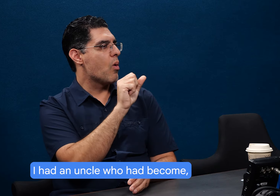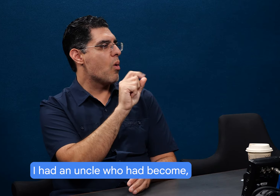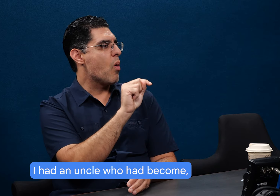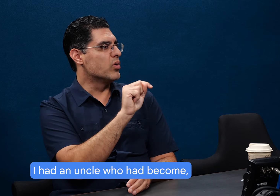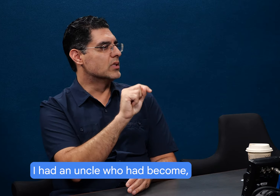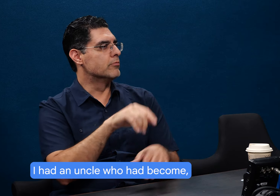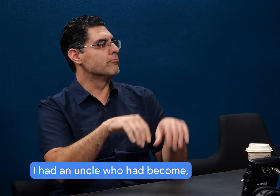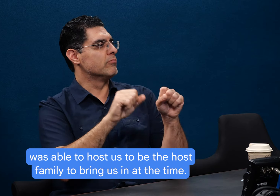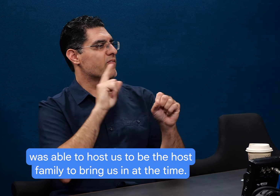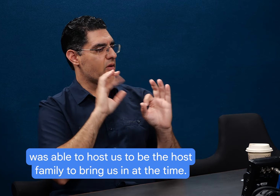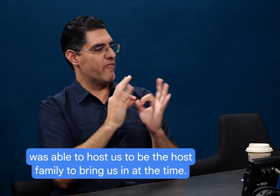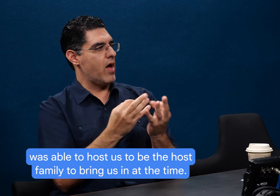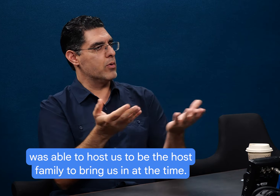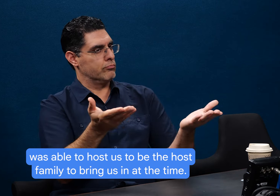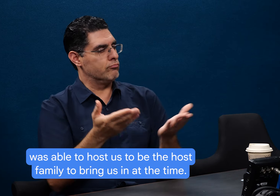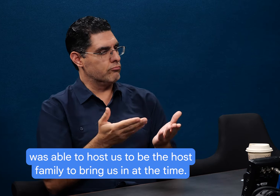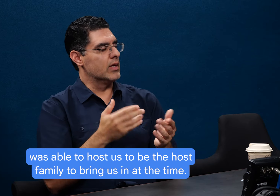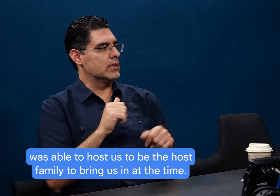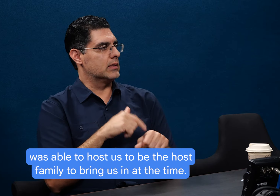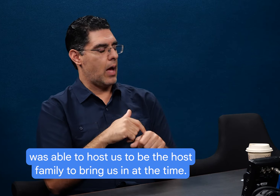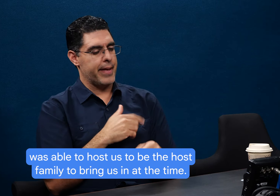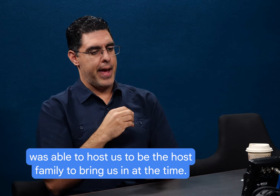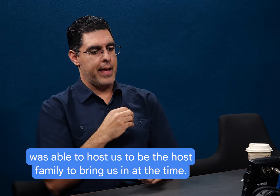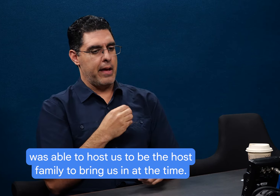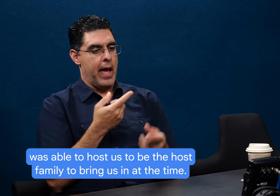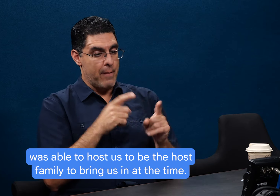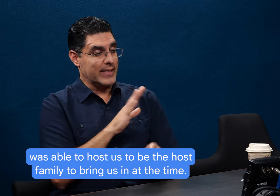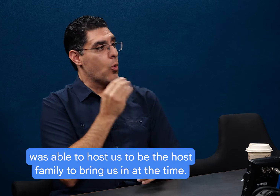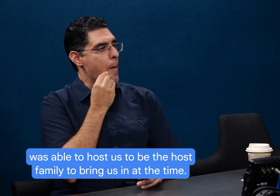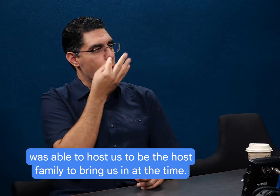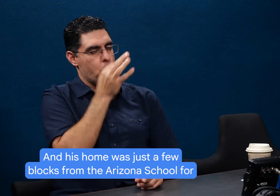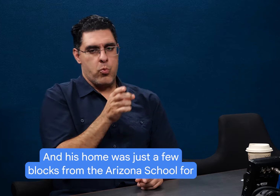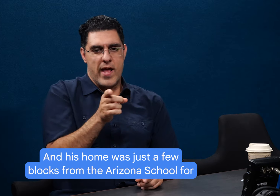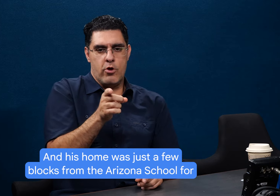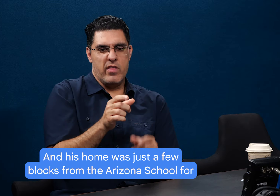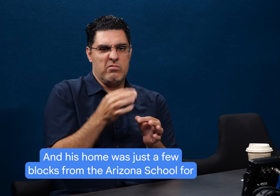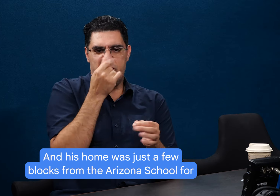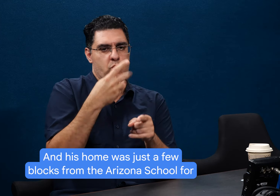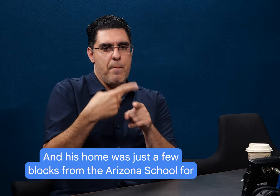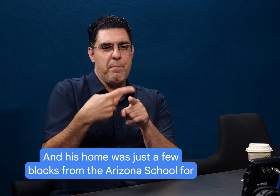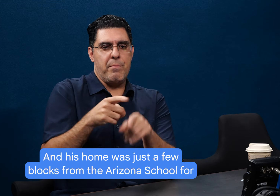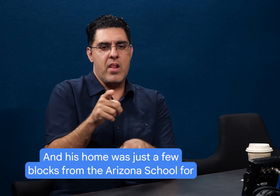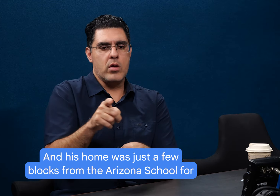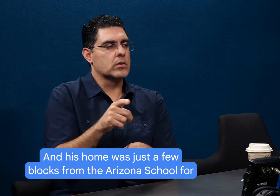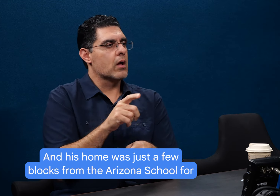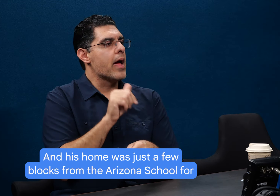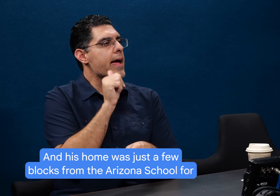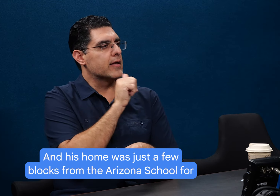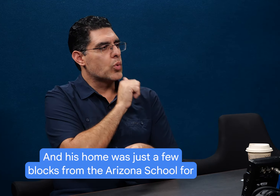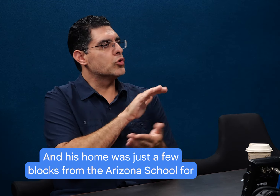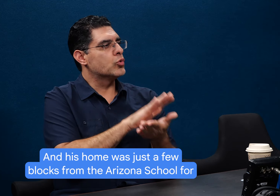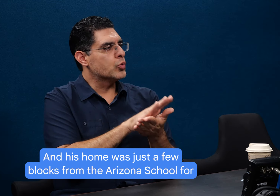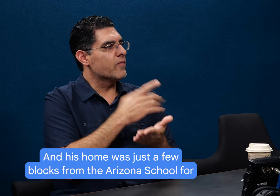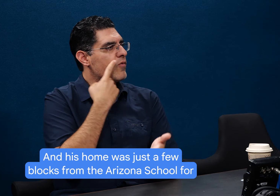uncle who had become, was able to host us, to be the host family to bring us in at the time. And his home was just a few